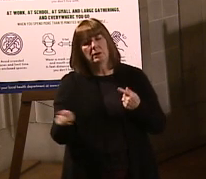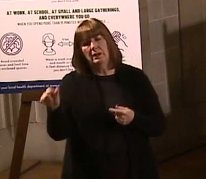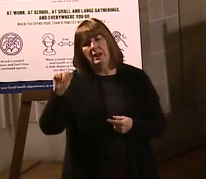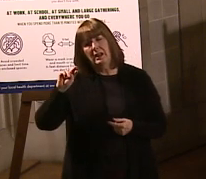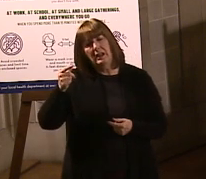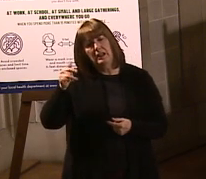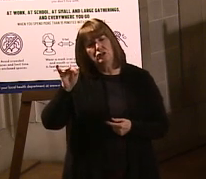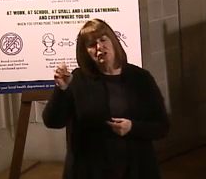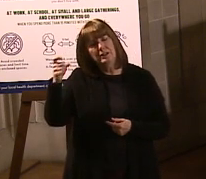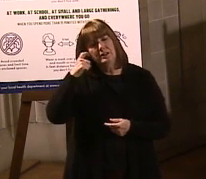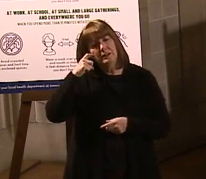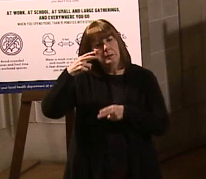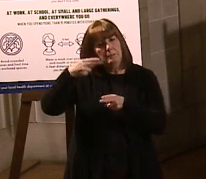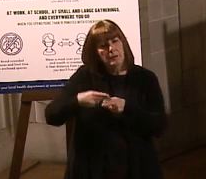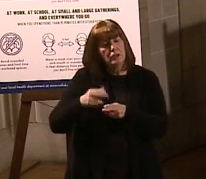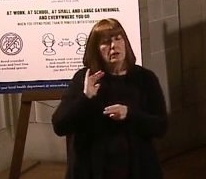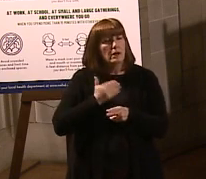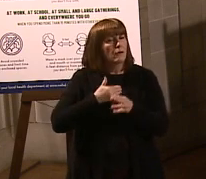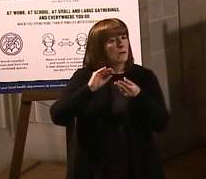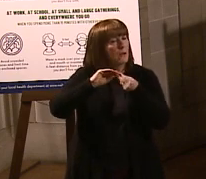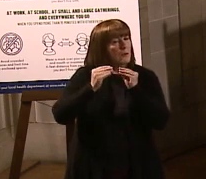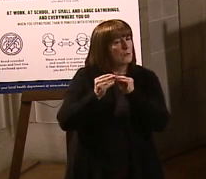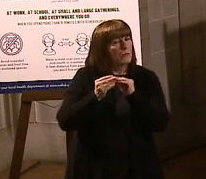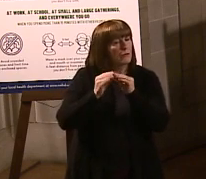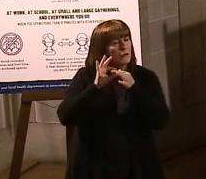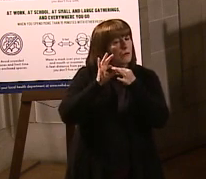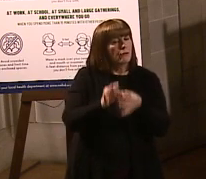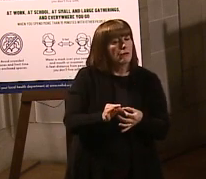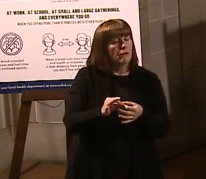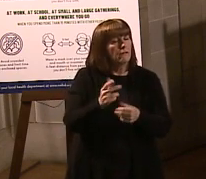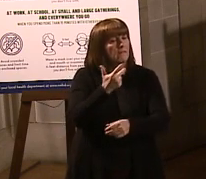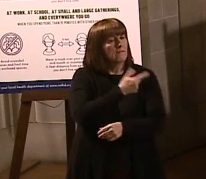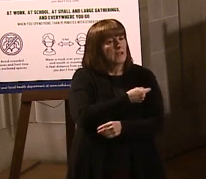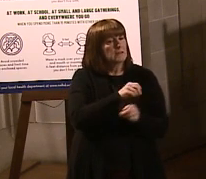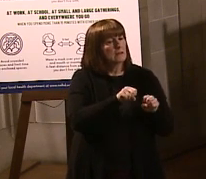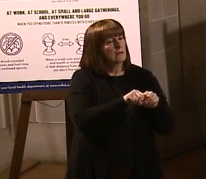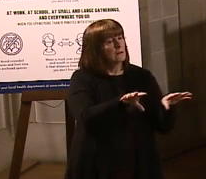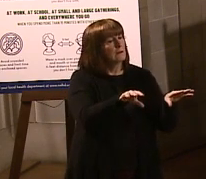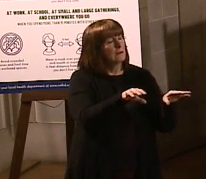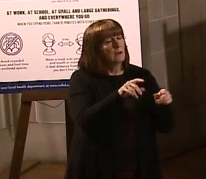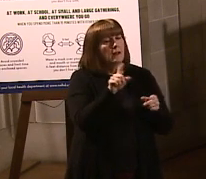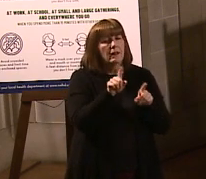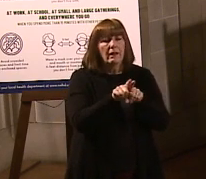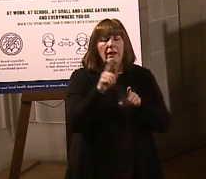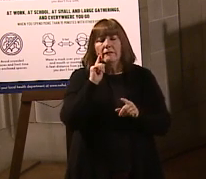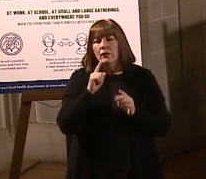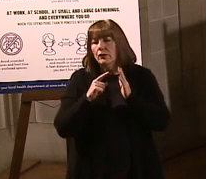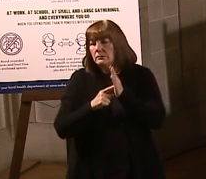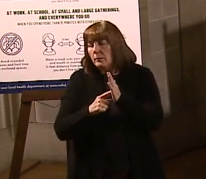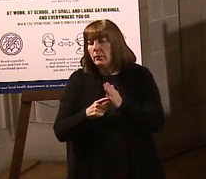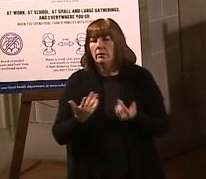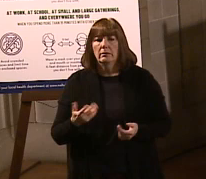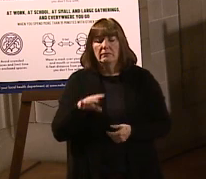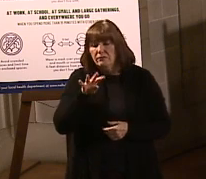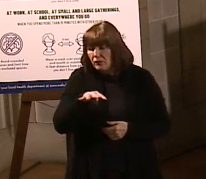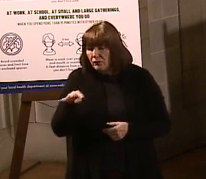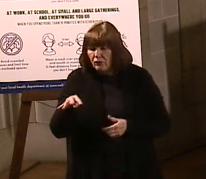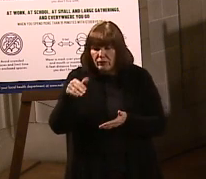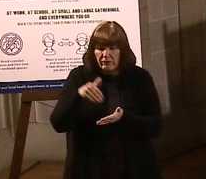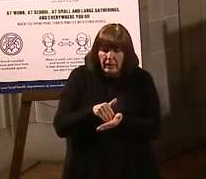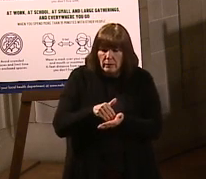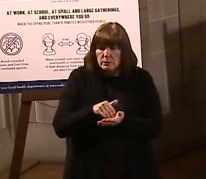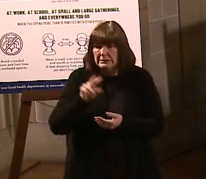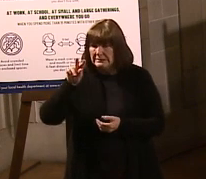about with regard to what our numbers look like with regard to getting those vaccines out. So, for example, when we get 44,000 second